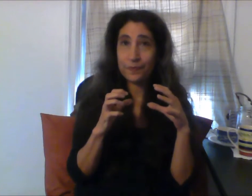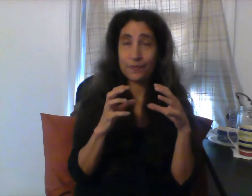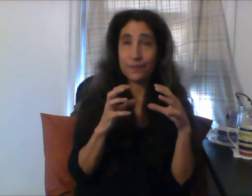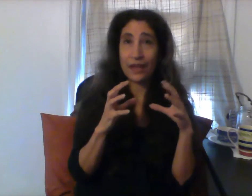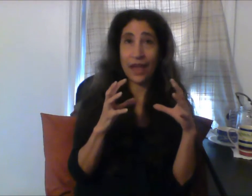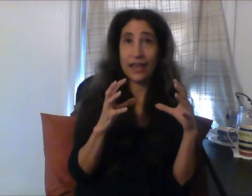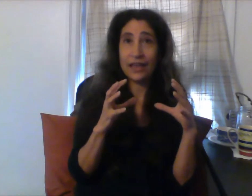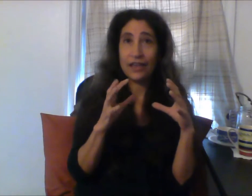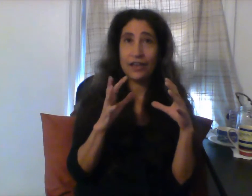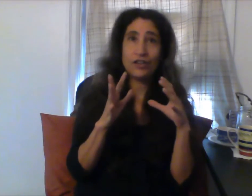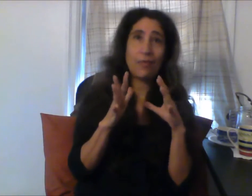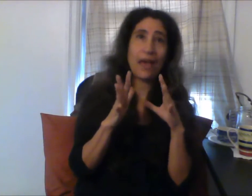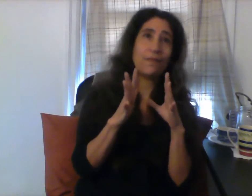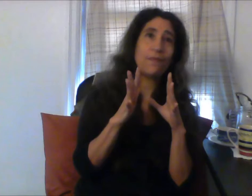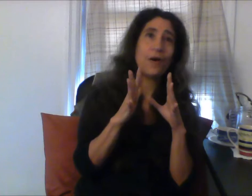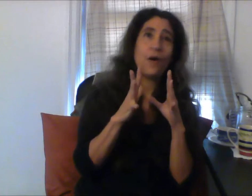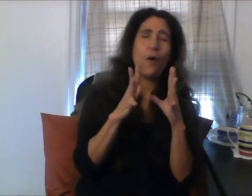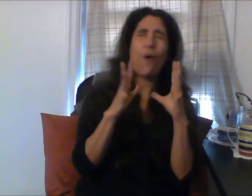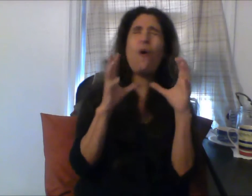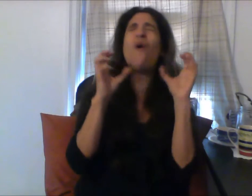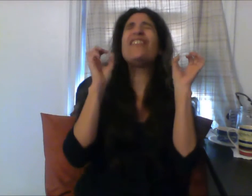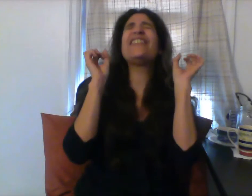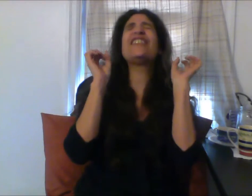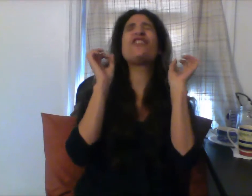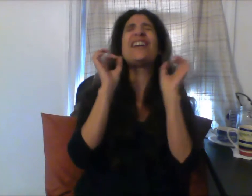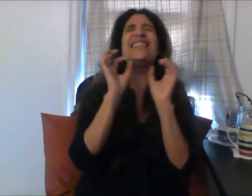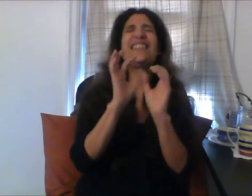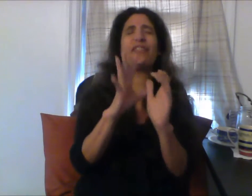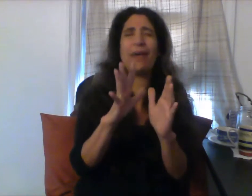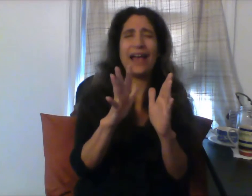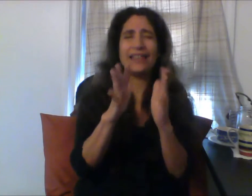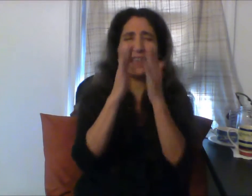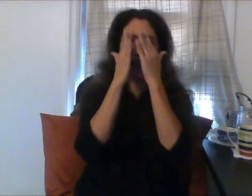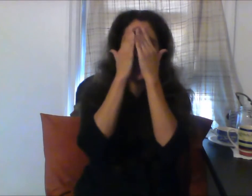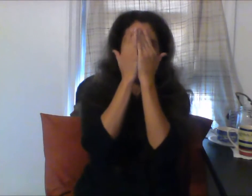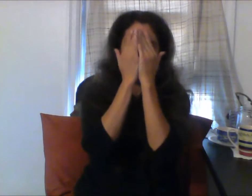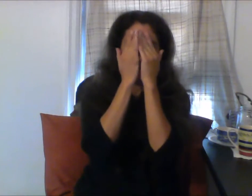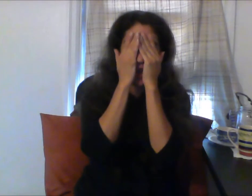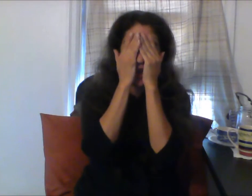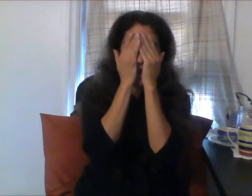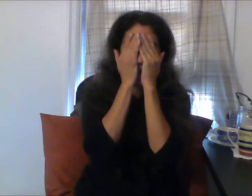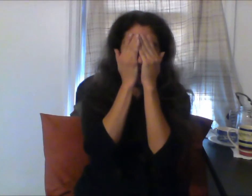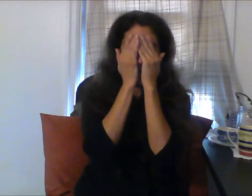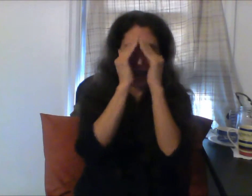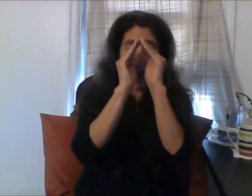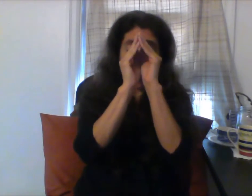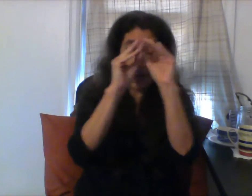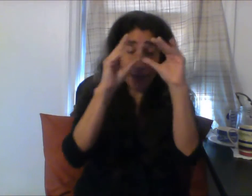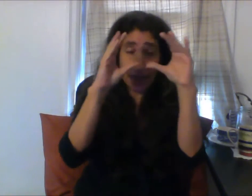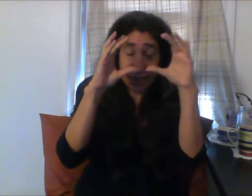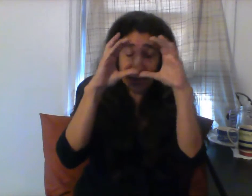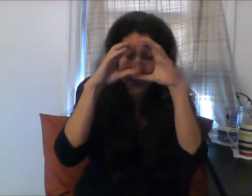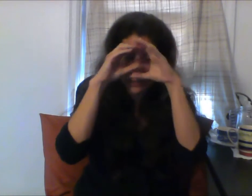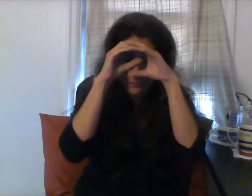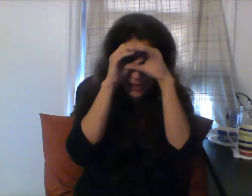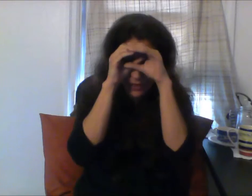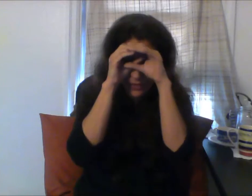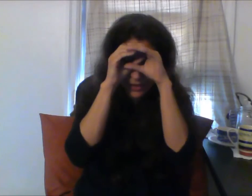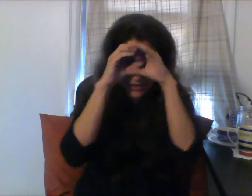okay? No matter, all the atrocities of the past, and so you say, oh my God, that way of behaving is